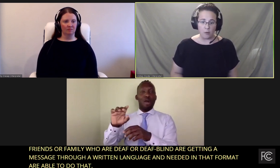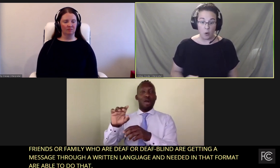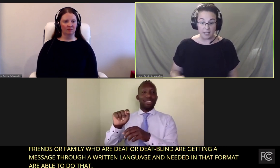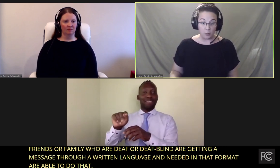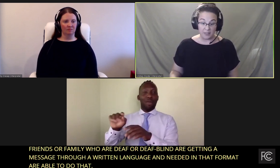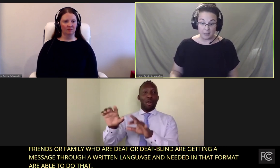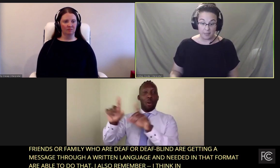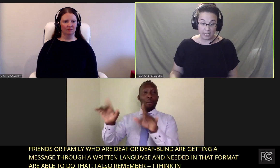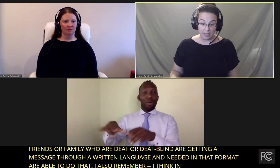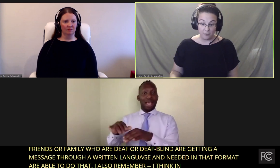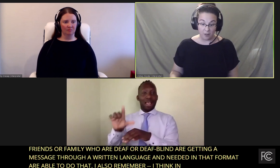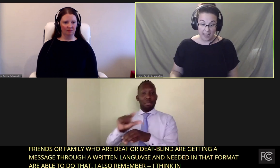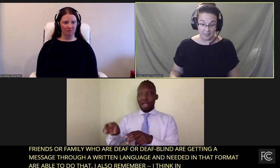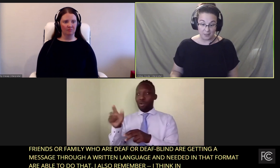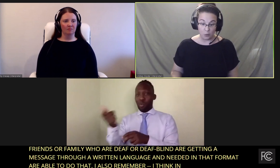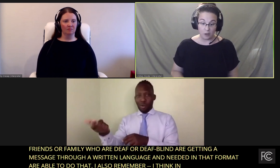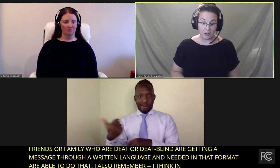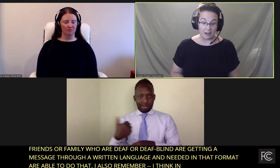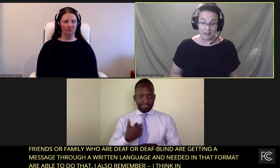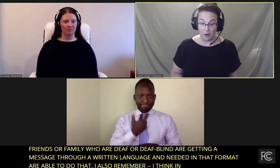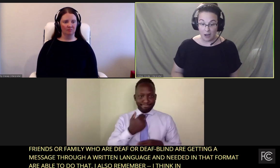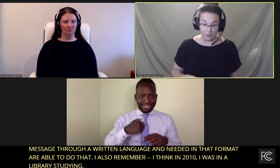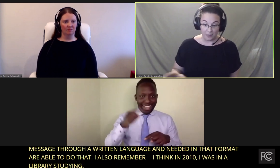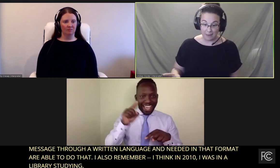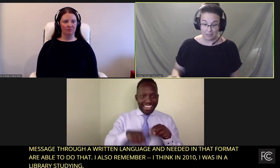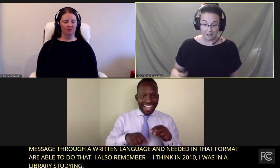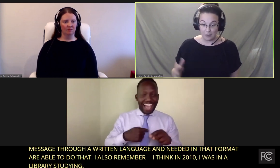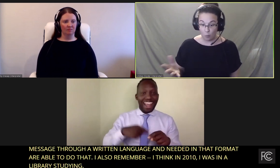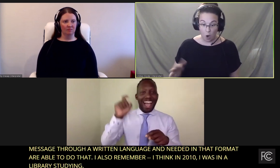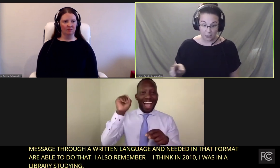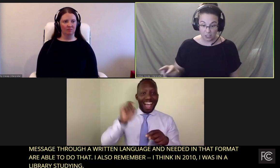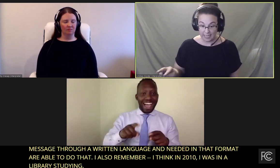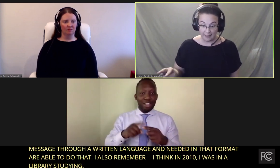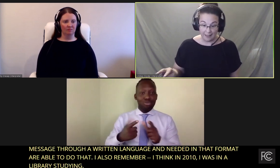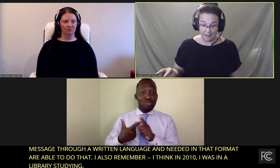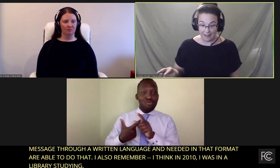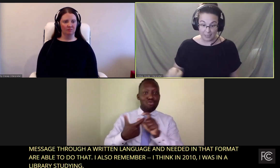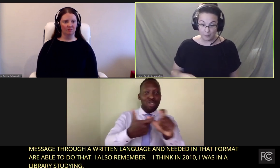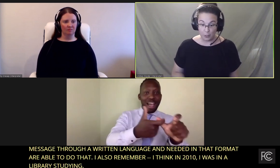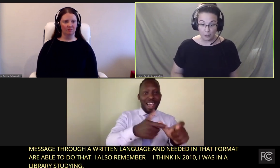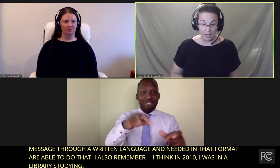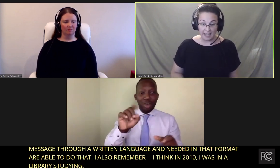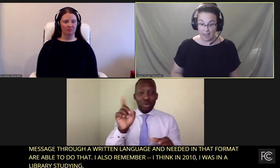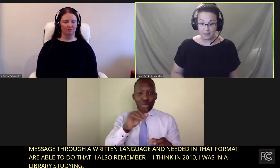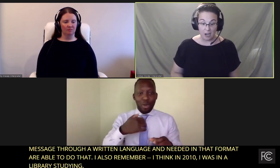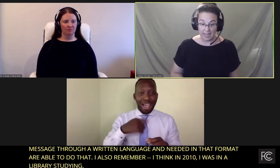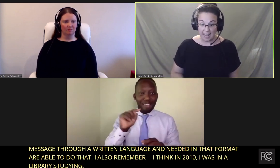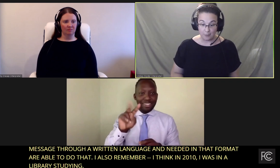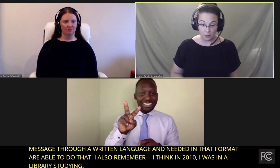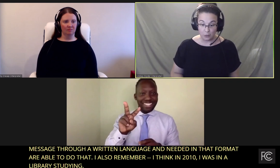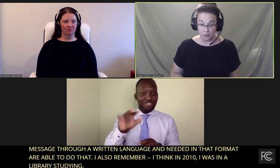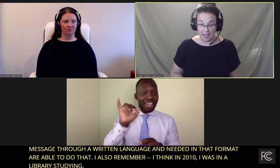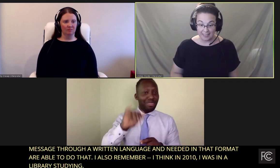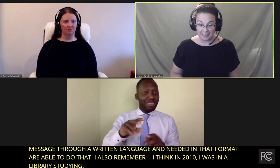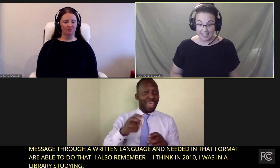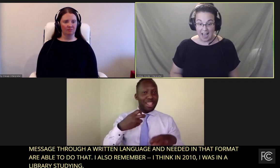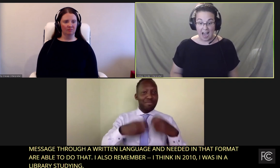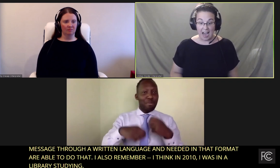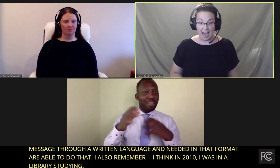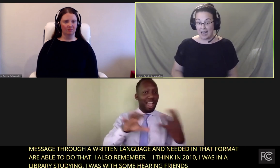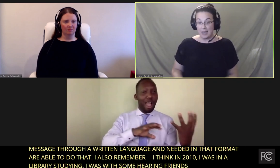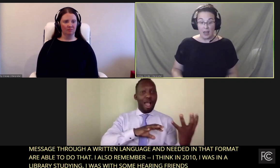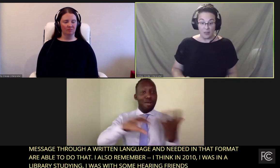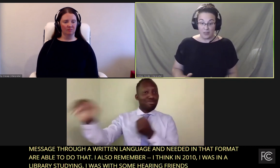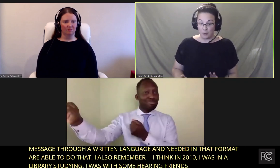I was with some hearing friends who were on the library watching a computer and I was unable to do that.